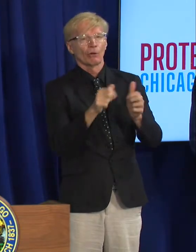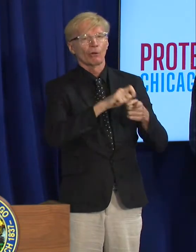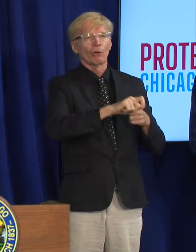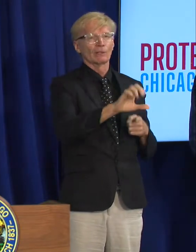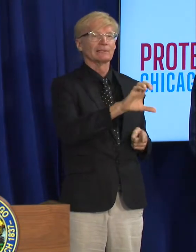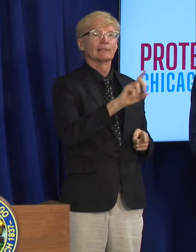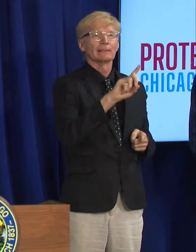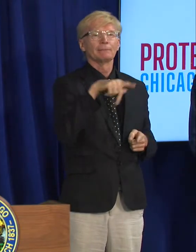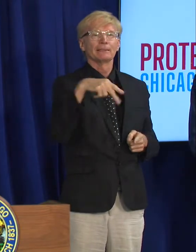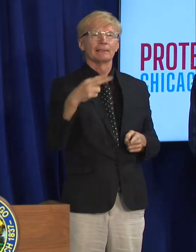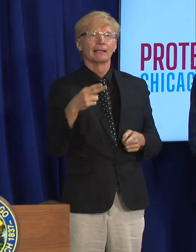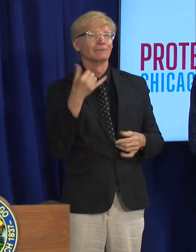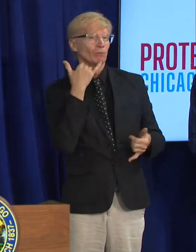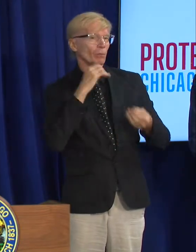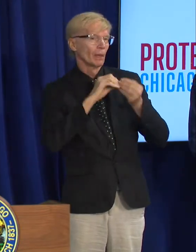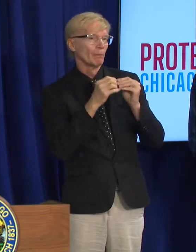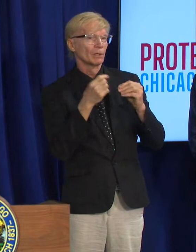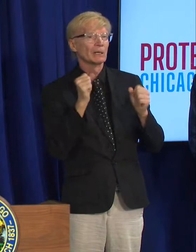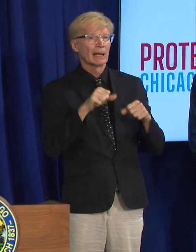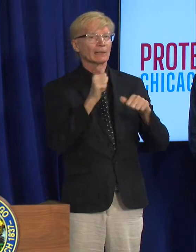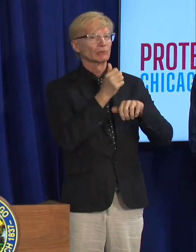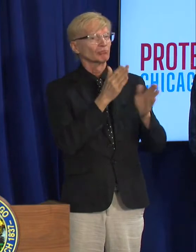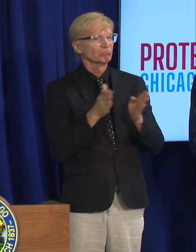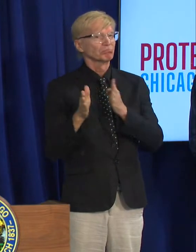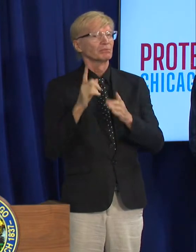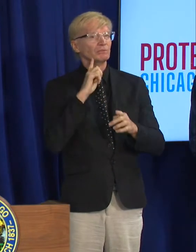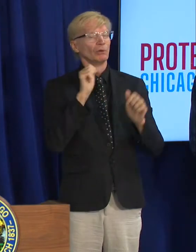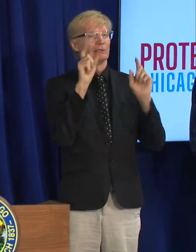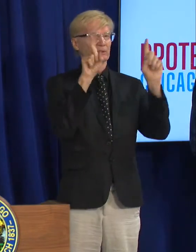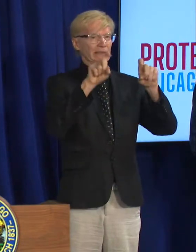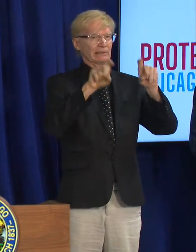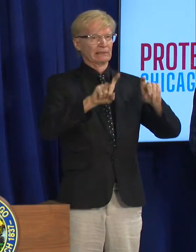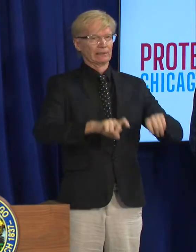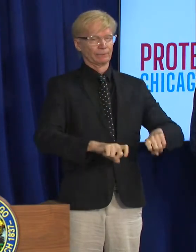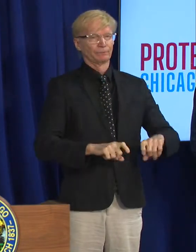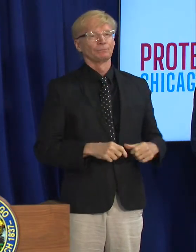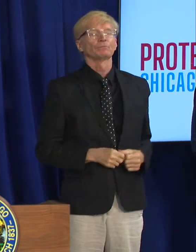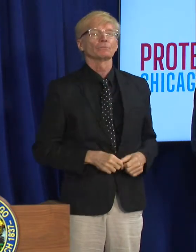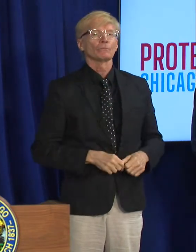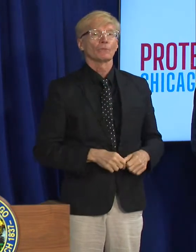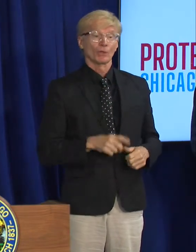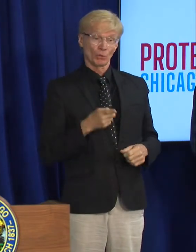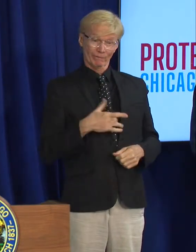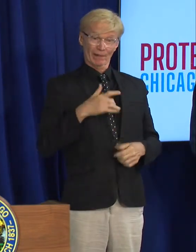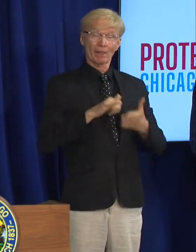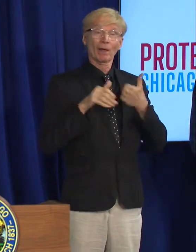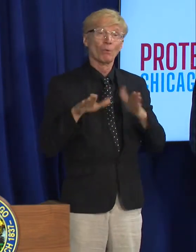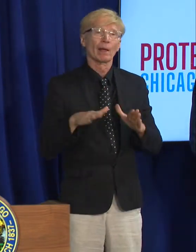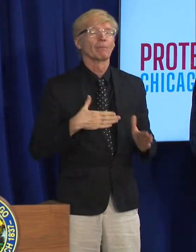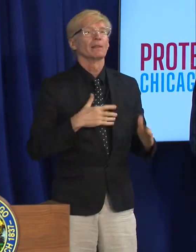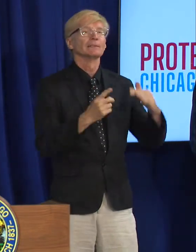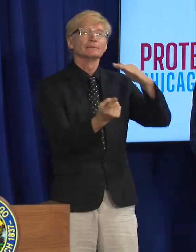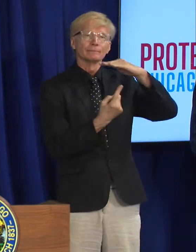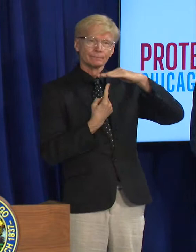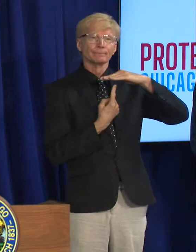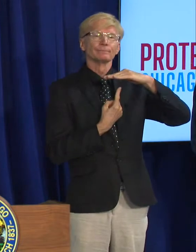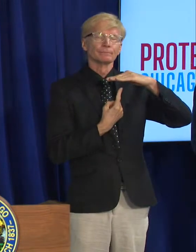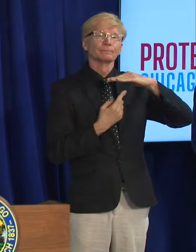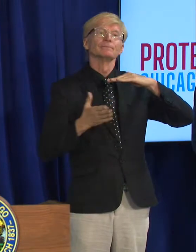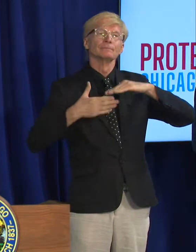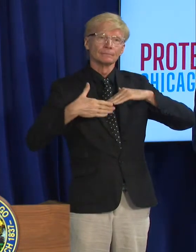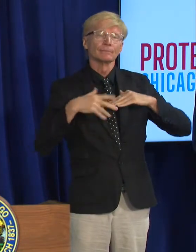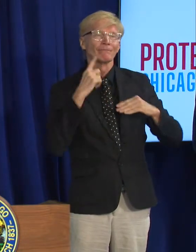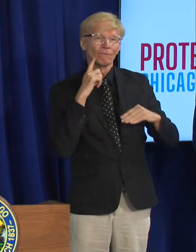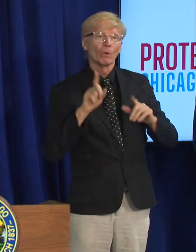the cdph hotline so that you can get tested and also if you have those symptoms stay away from others until you know what's going on it's really